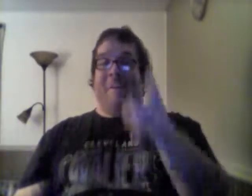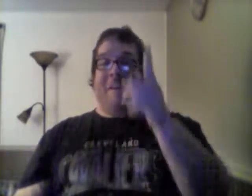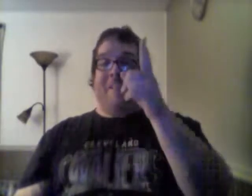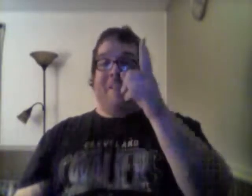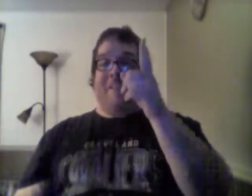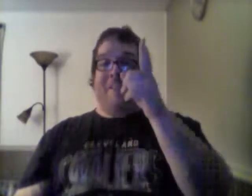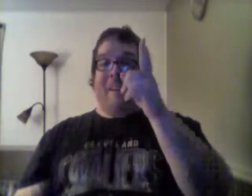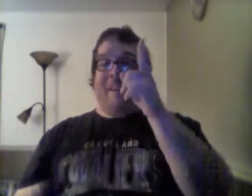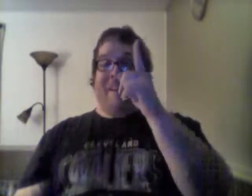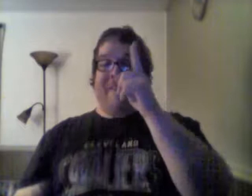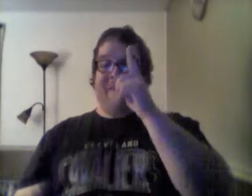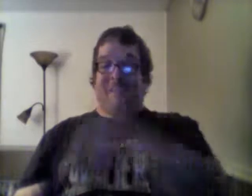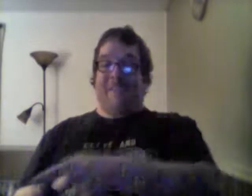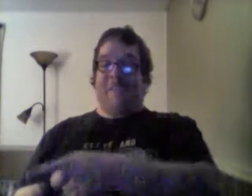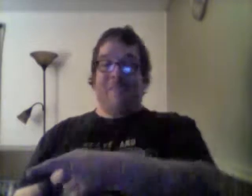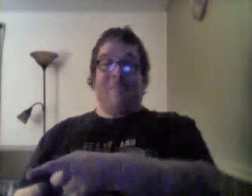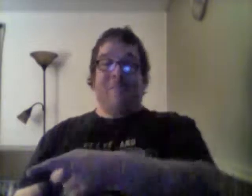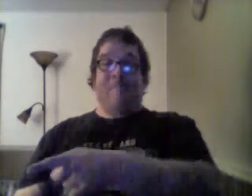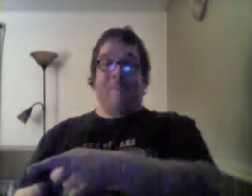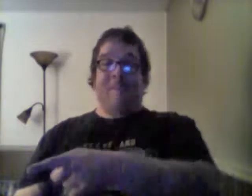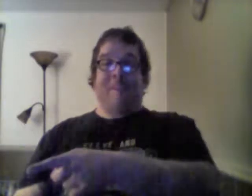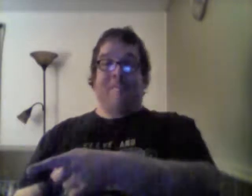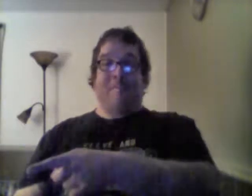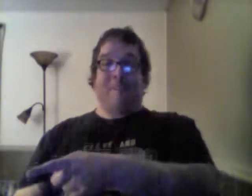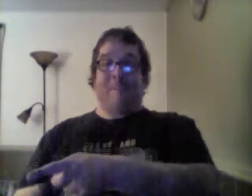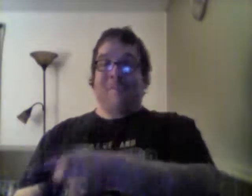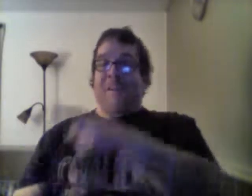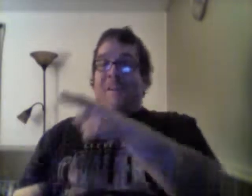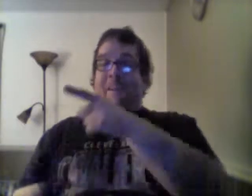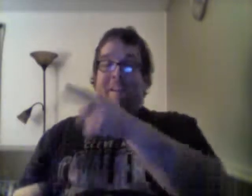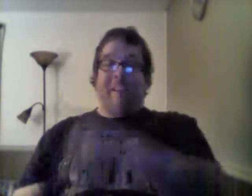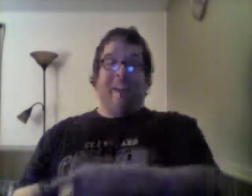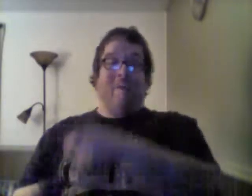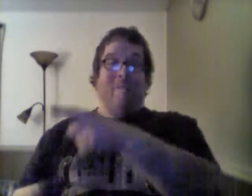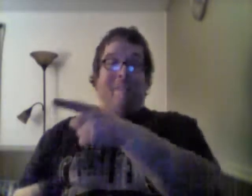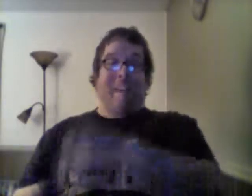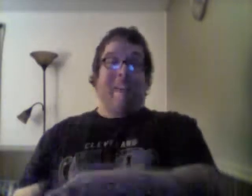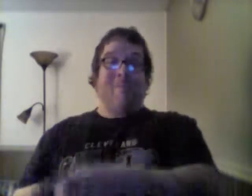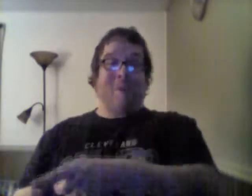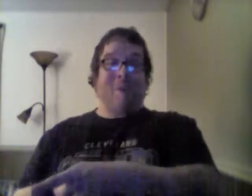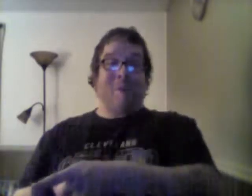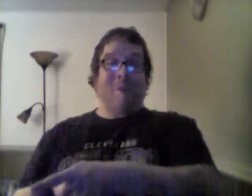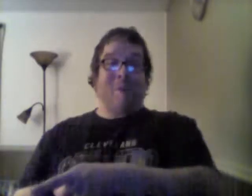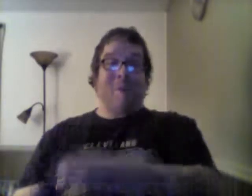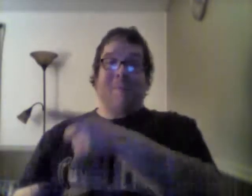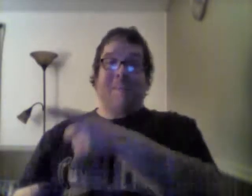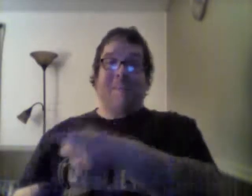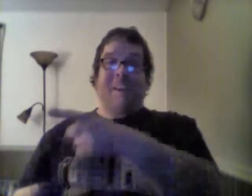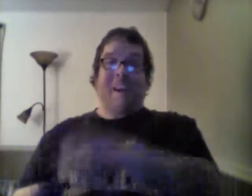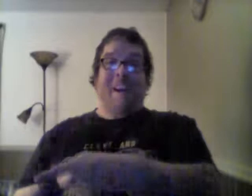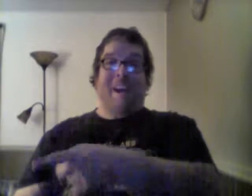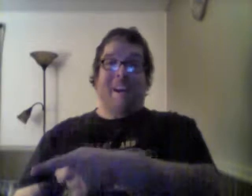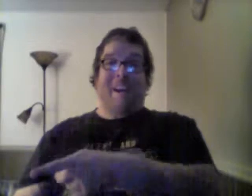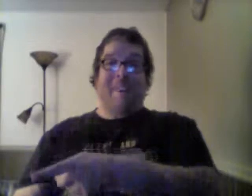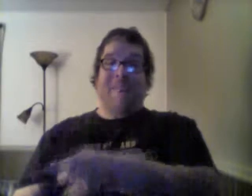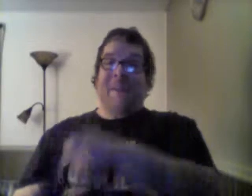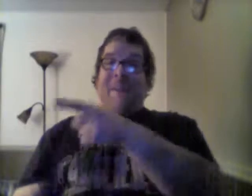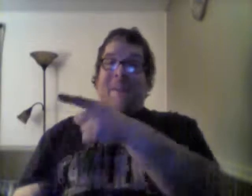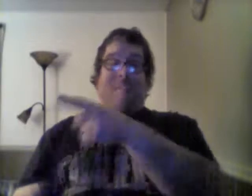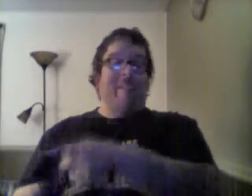until just a few minutes before I did this review. The guy who was the game show host was Steven Ogg. That